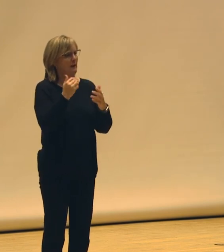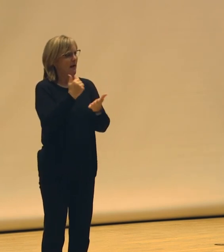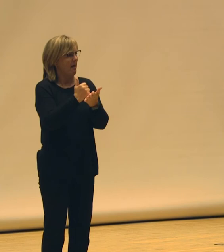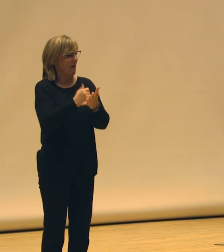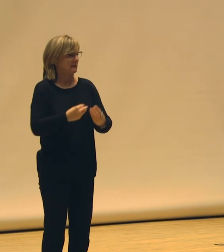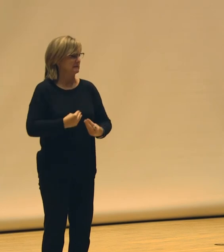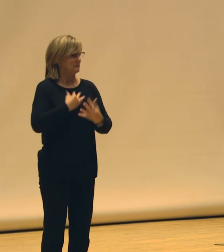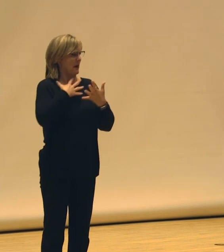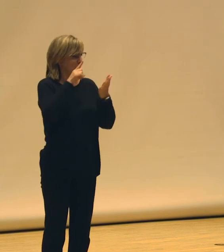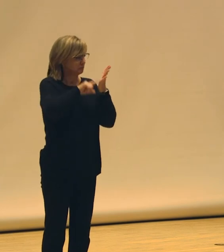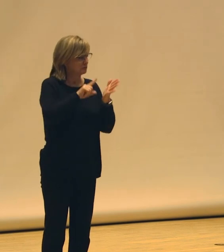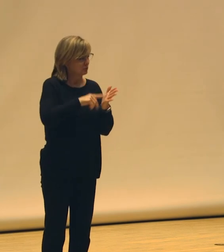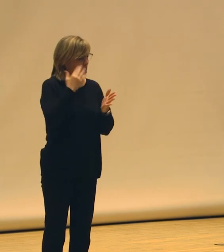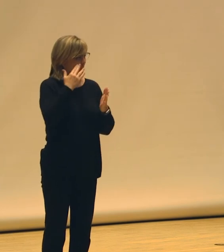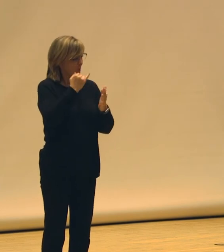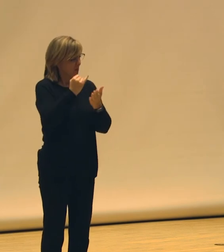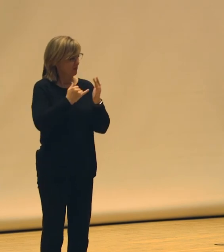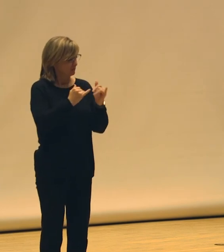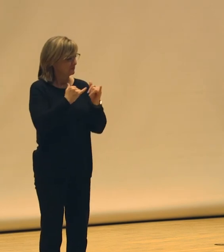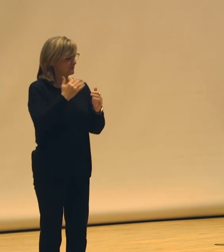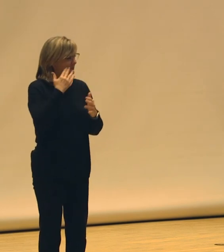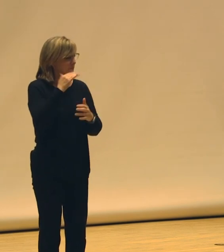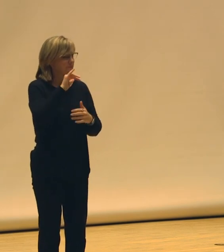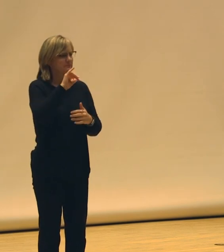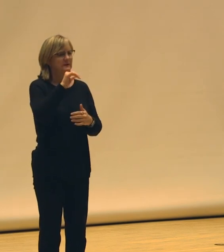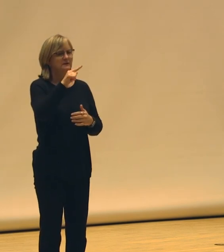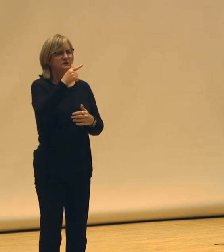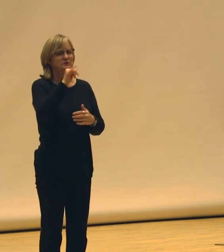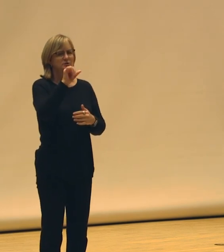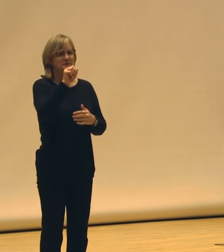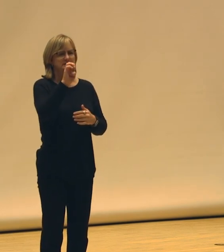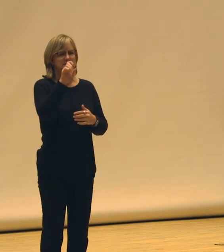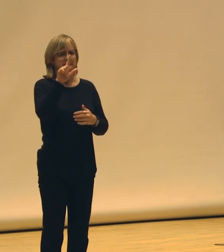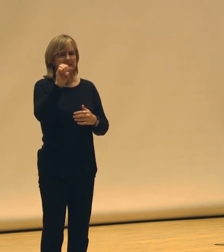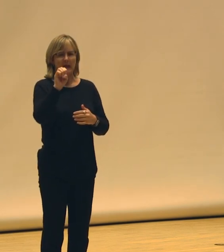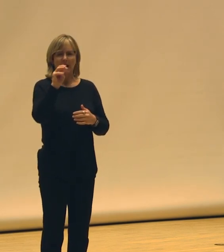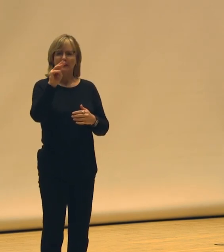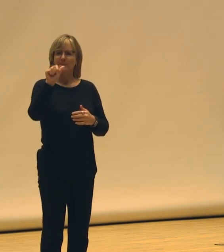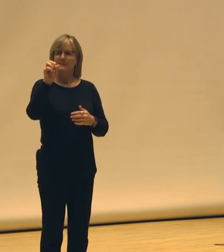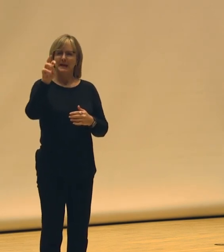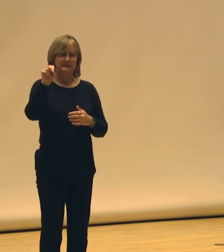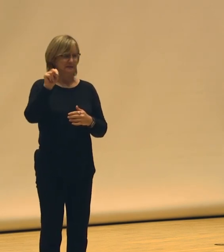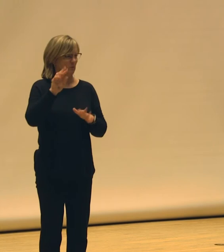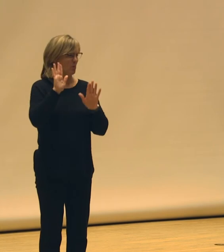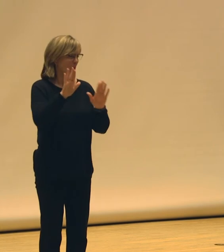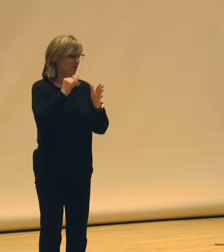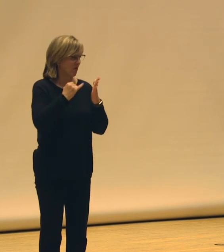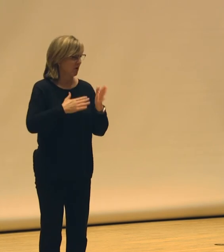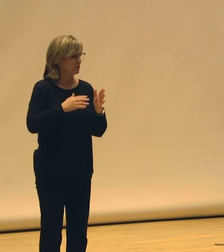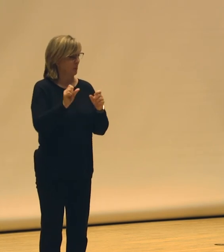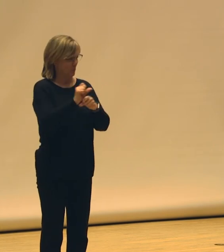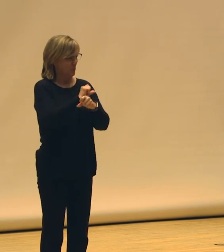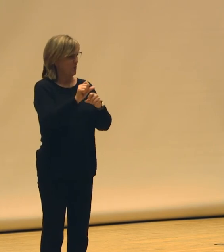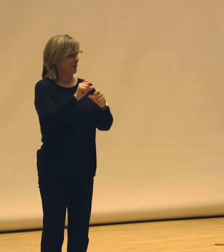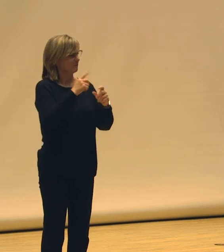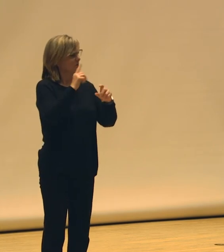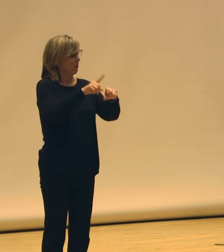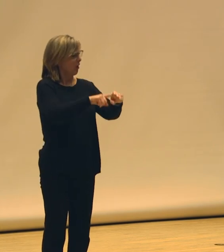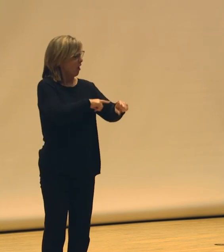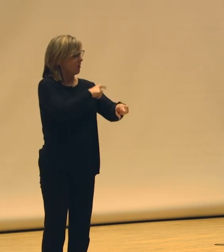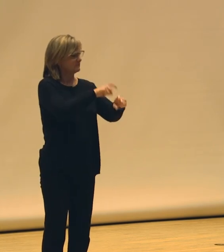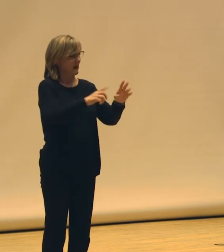And I know we know artists in common like the incredible Giselle Mason, I'll summon her name into the room, who is working in these really long arcs of engagement, right?